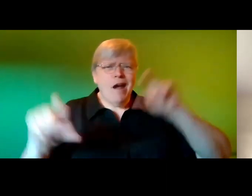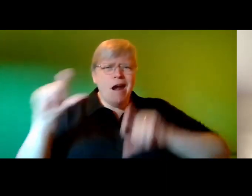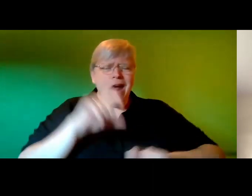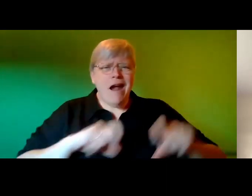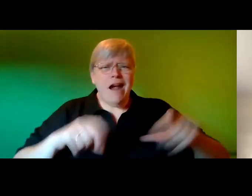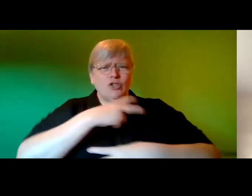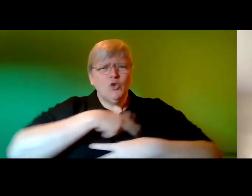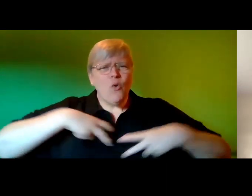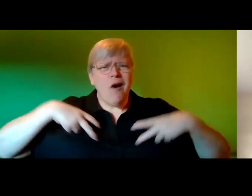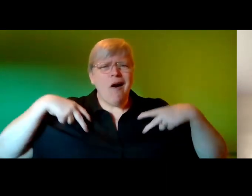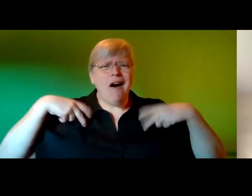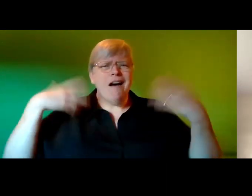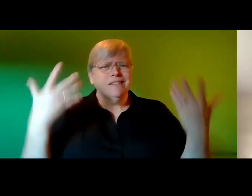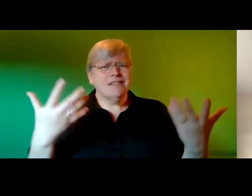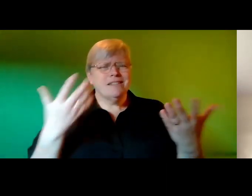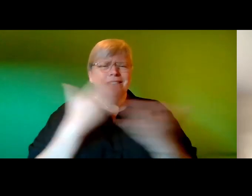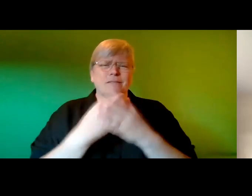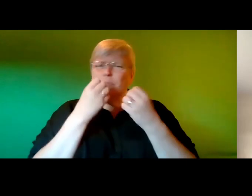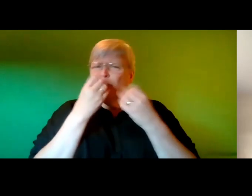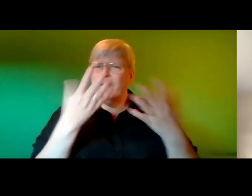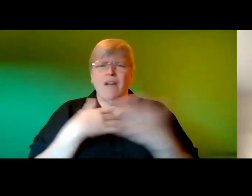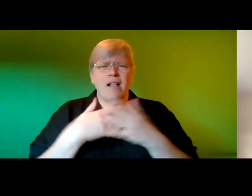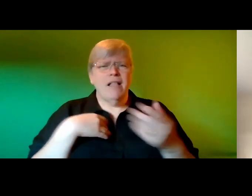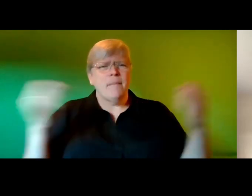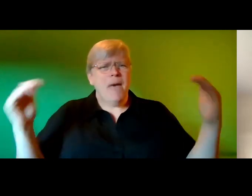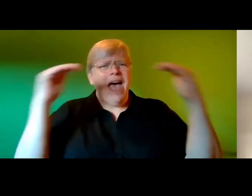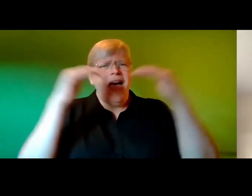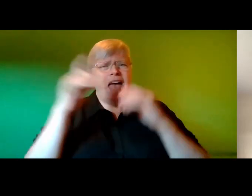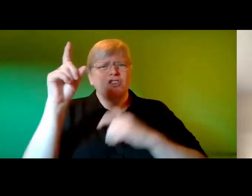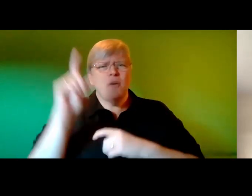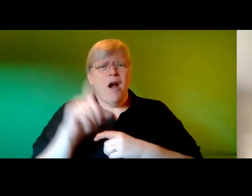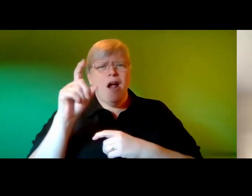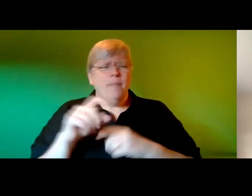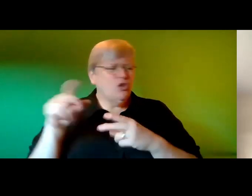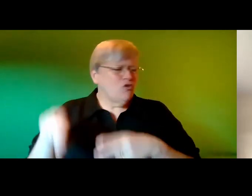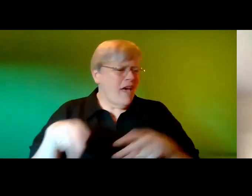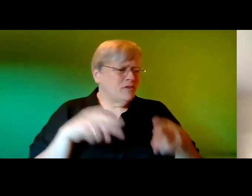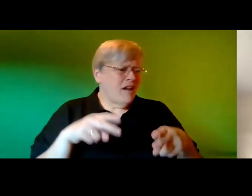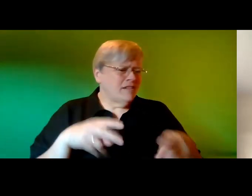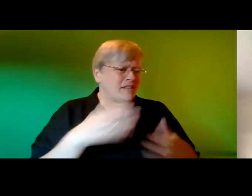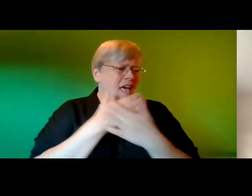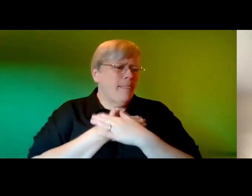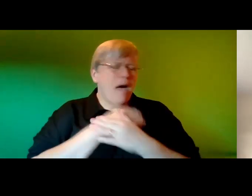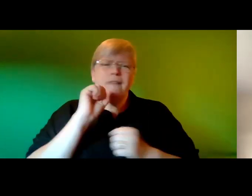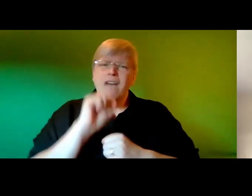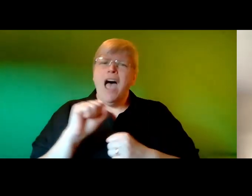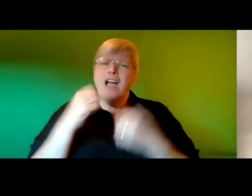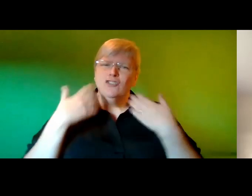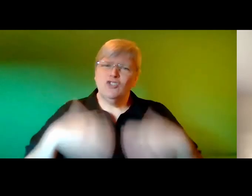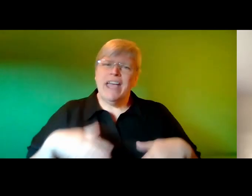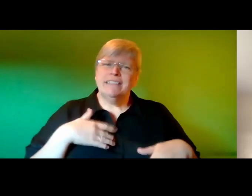reaches past her knees and is worn with matching purple trousers i love this dress of hers because it's my favorite color and it's daddy's favorite color too